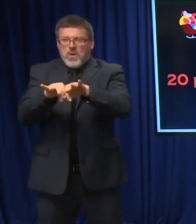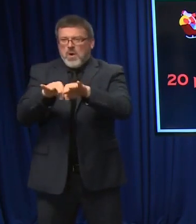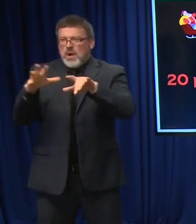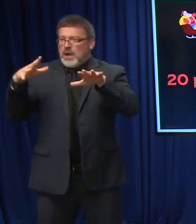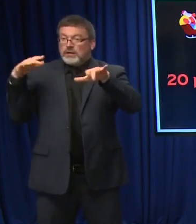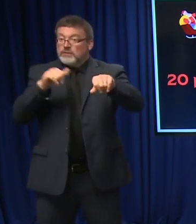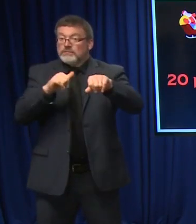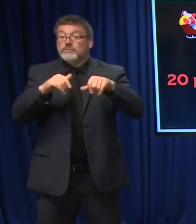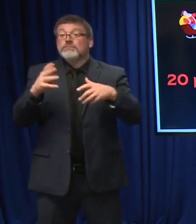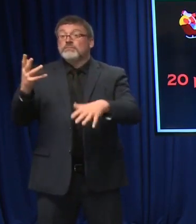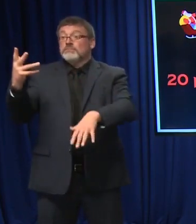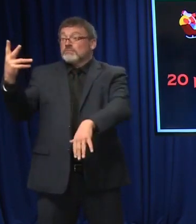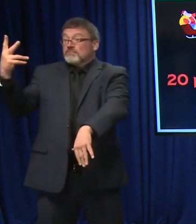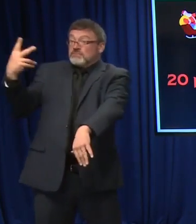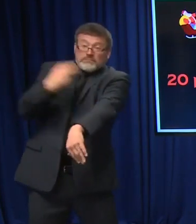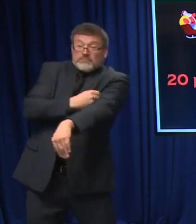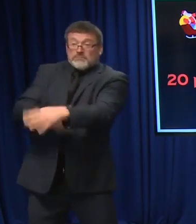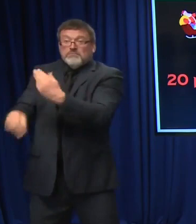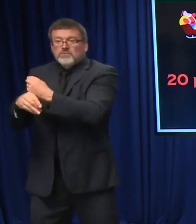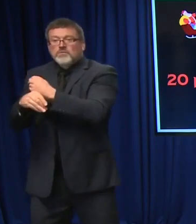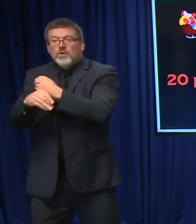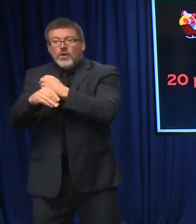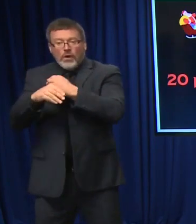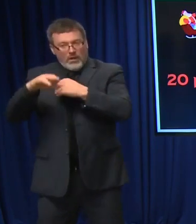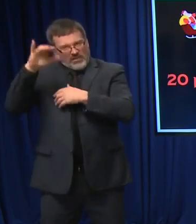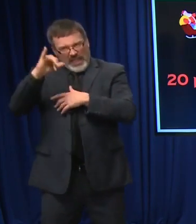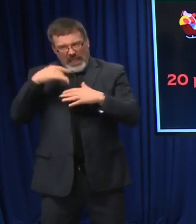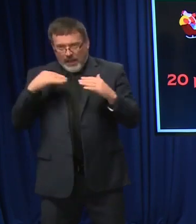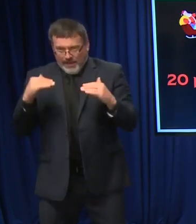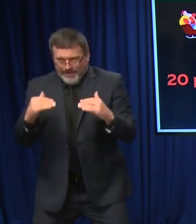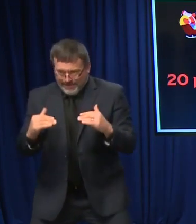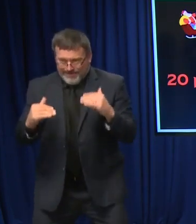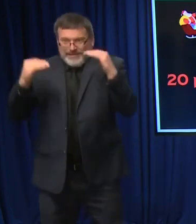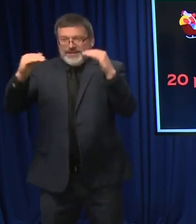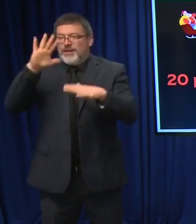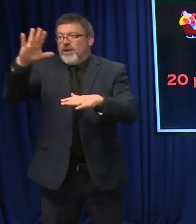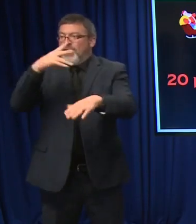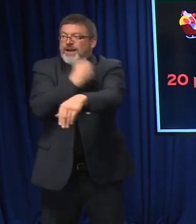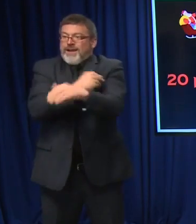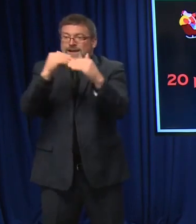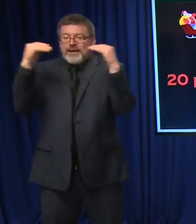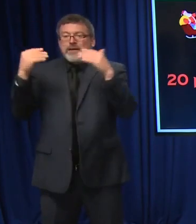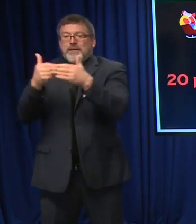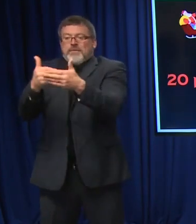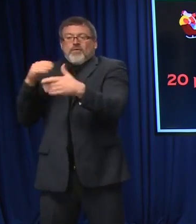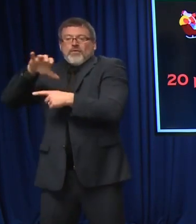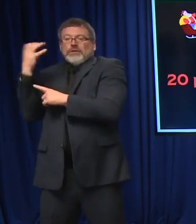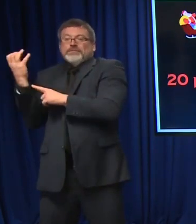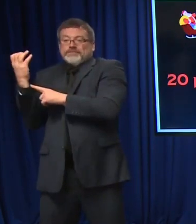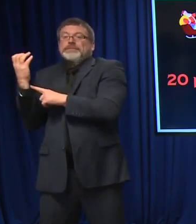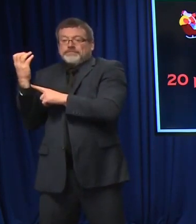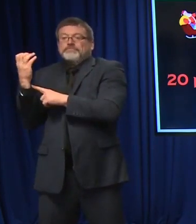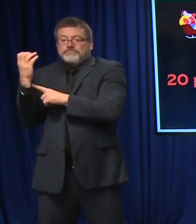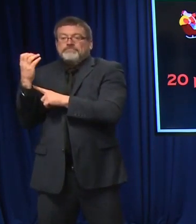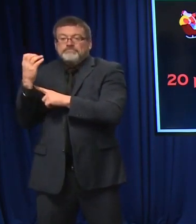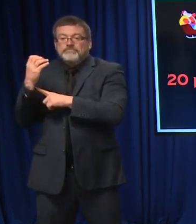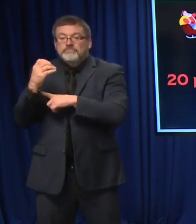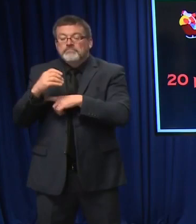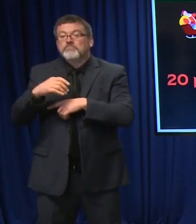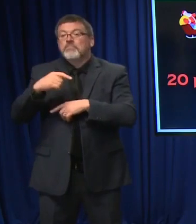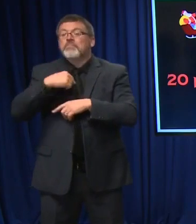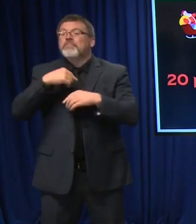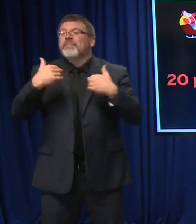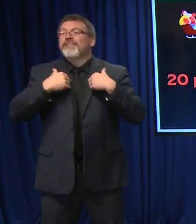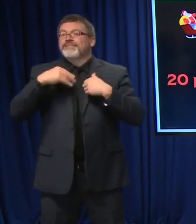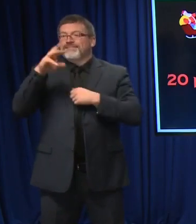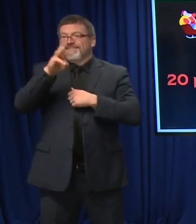holidays. In the next week or so, the Department of Health and Human Services will have a link to book a site at one of the sites.